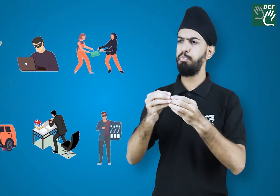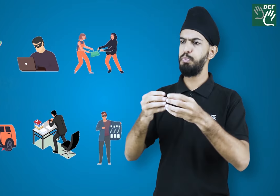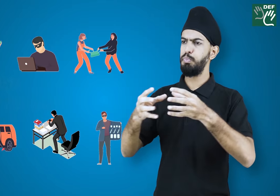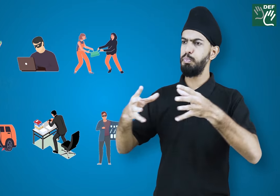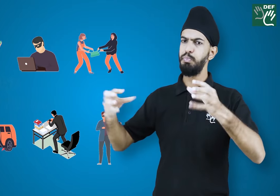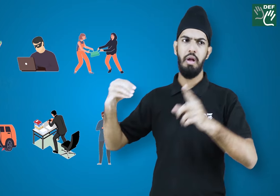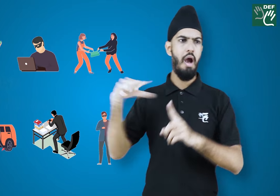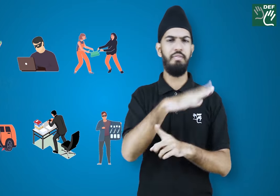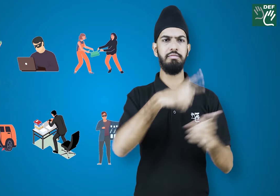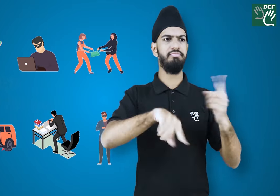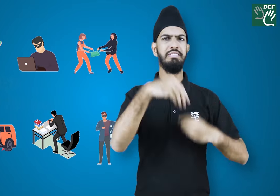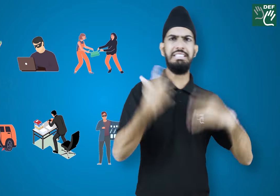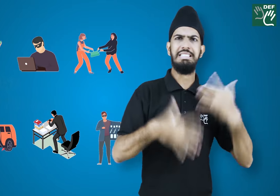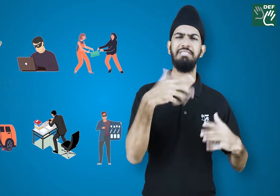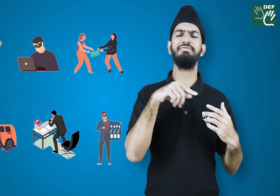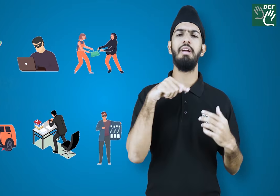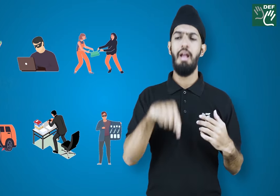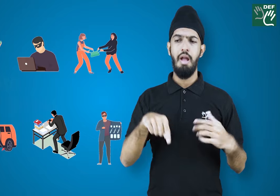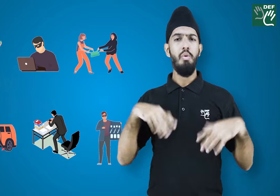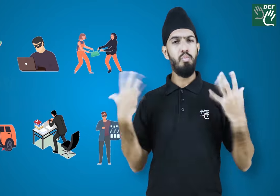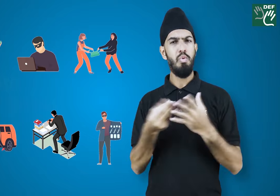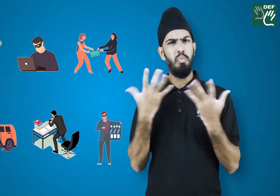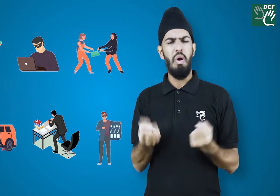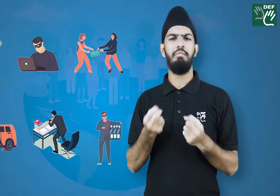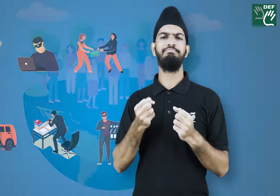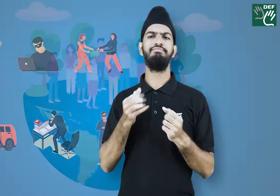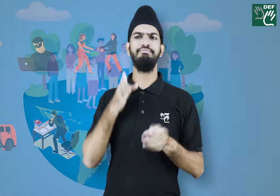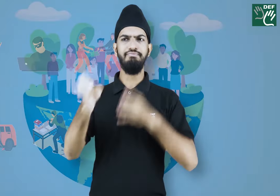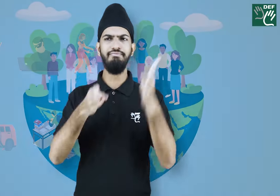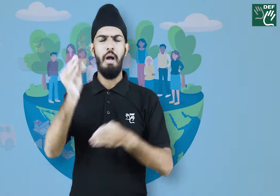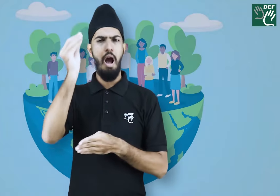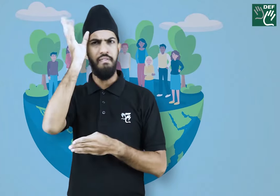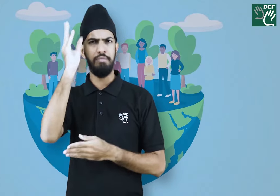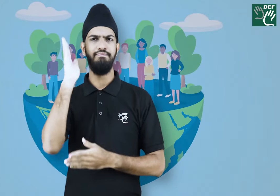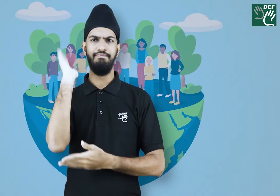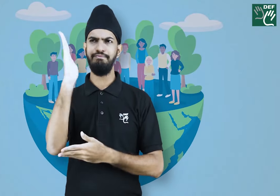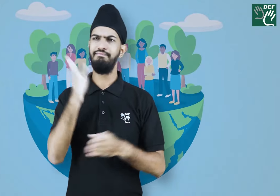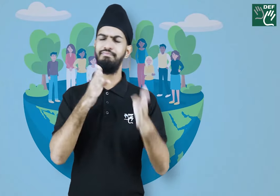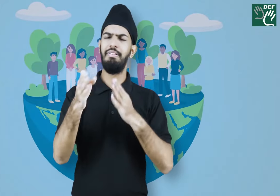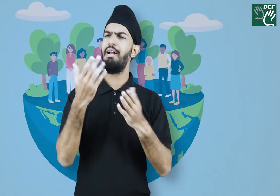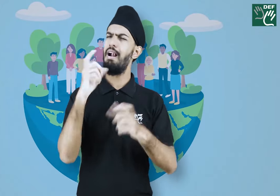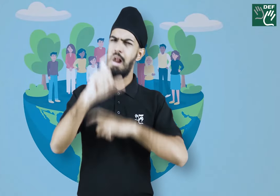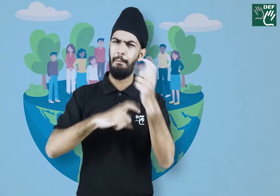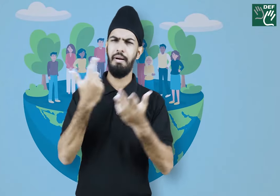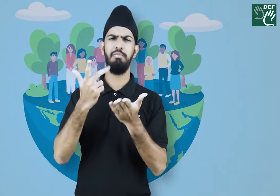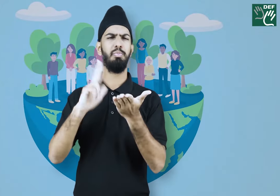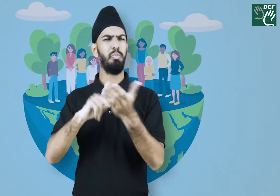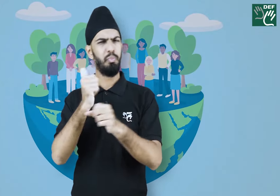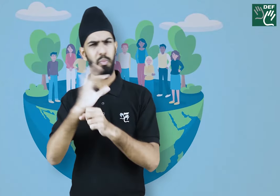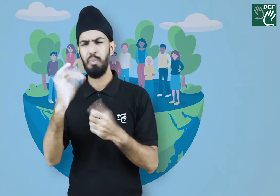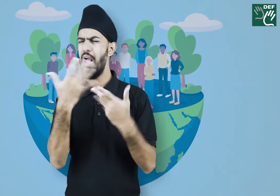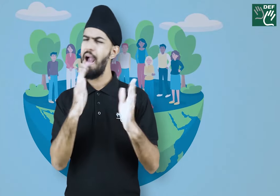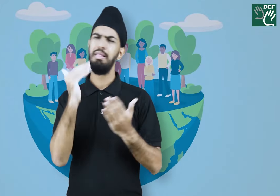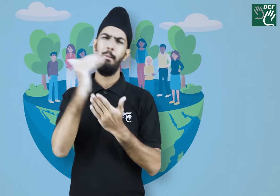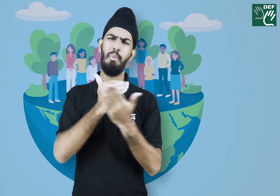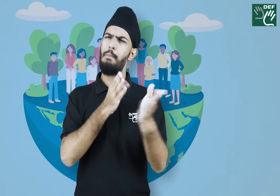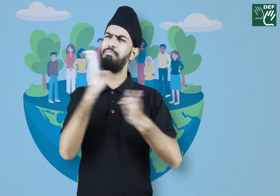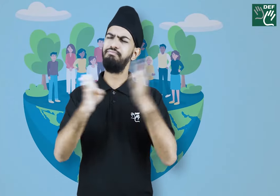Around the world, people celebrate it by talking about these issues in seminars and public discussions, either in person or